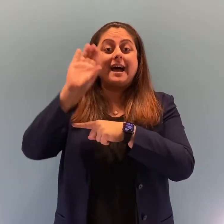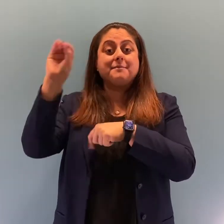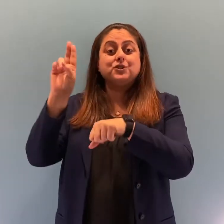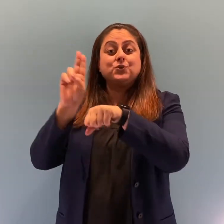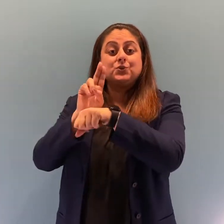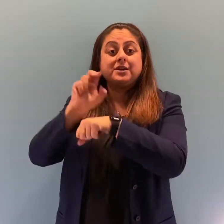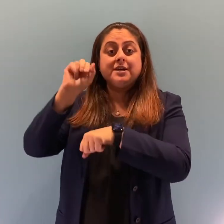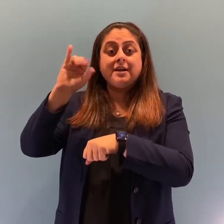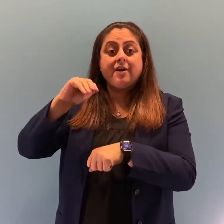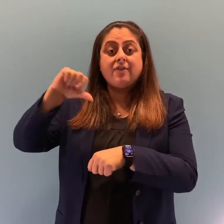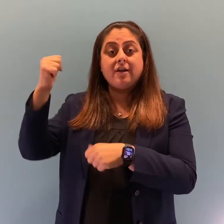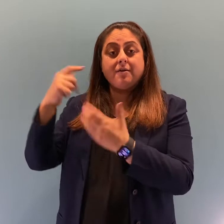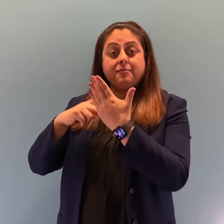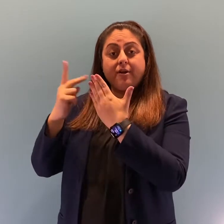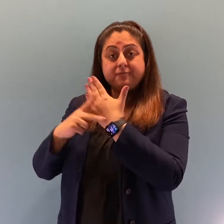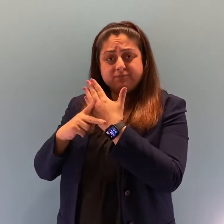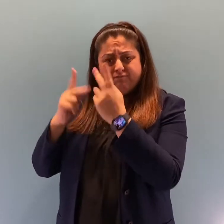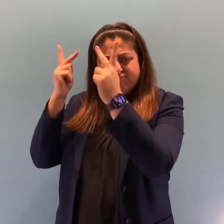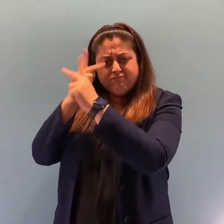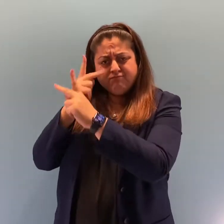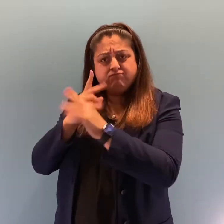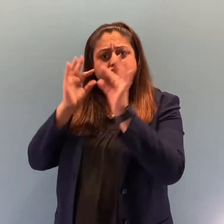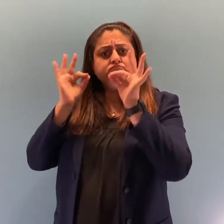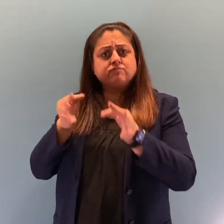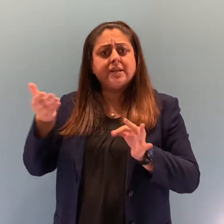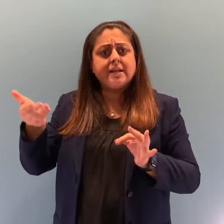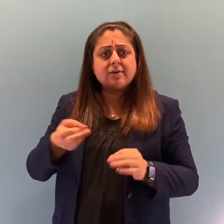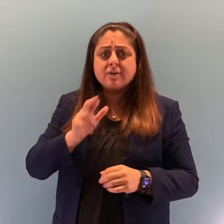may violate parts of the Americans with Disabilities Act, or ADA.